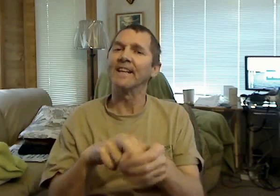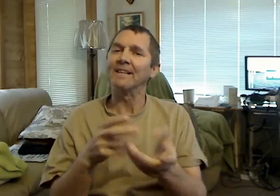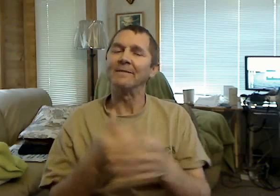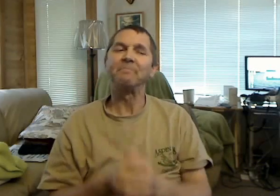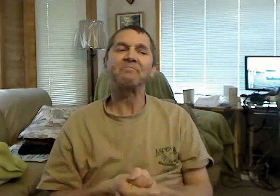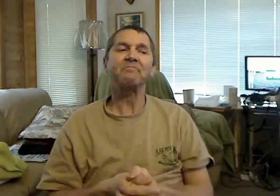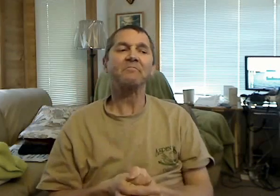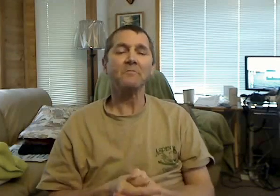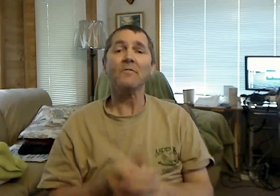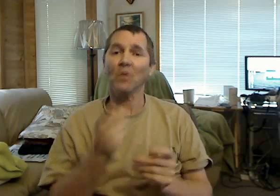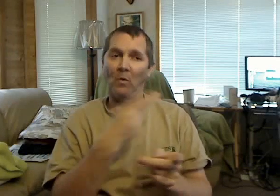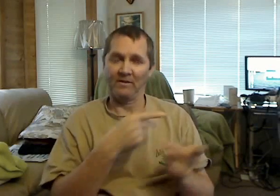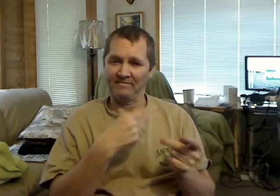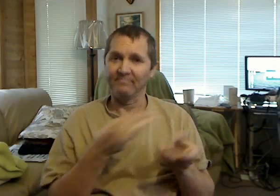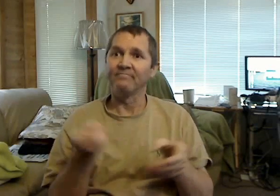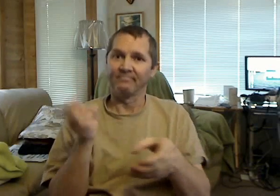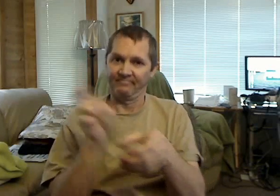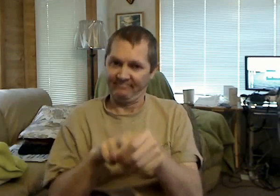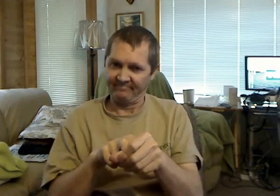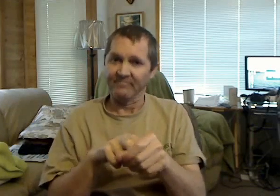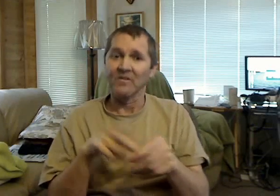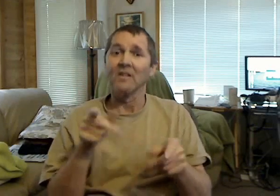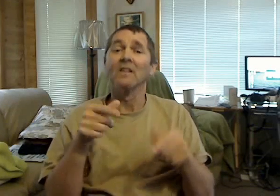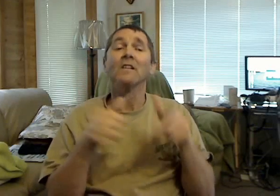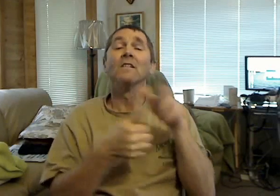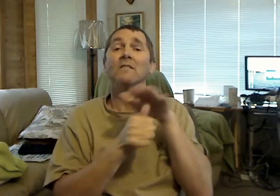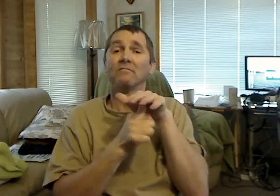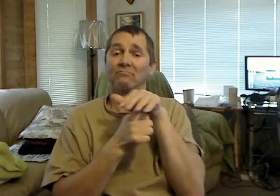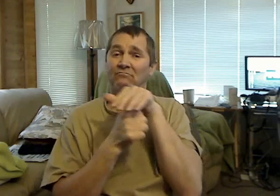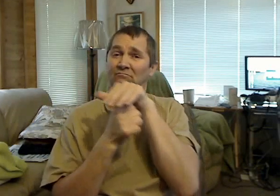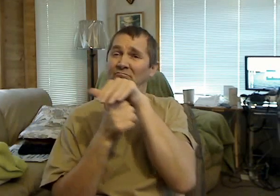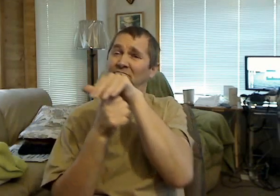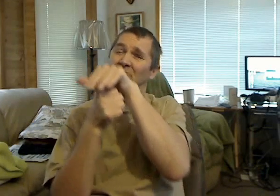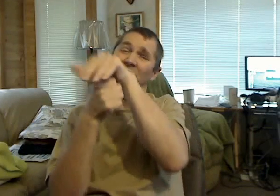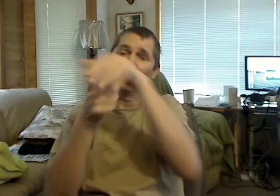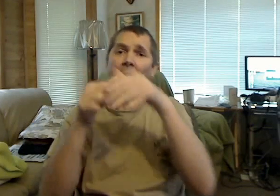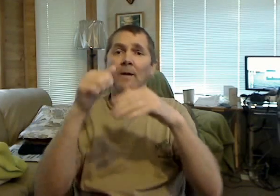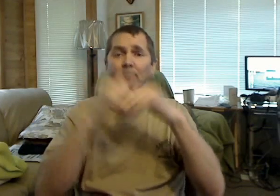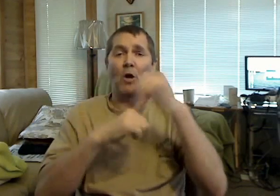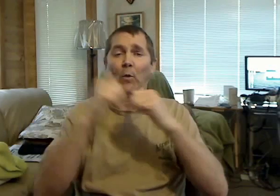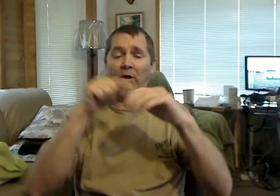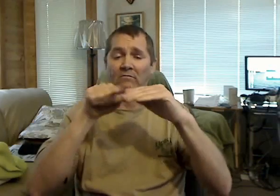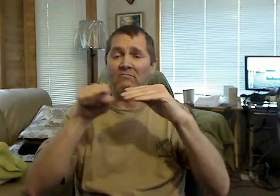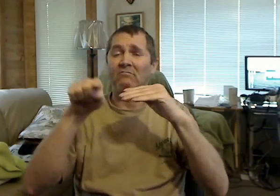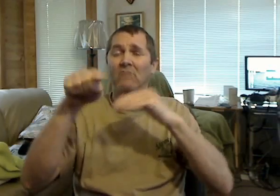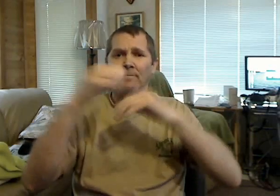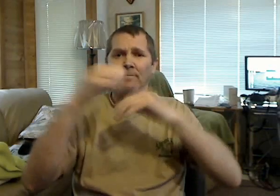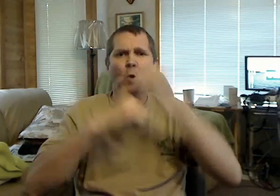Whoa! That must be the coolest job in the world. Actually, kid, I'm a fighter, but he's the long child.